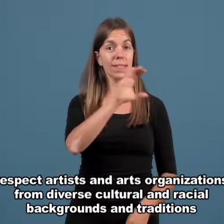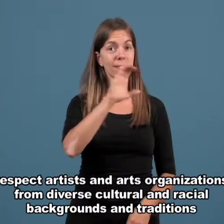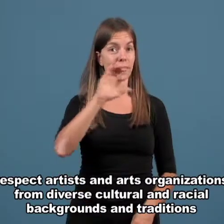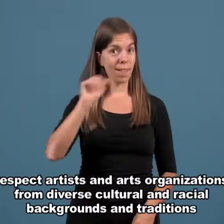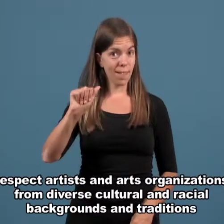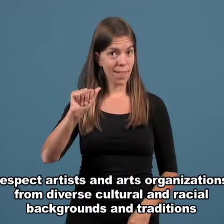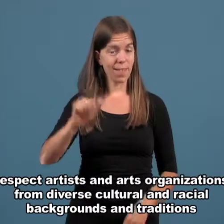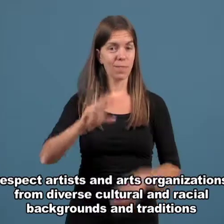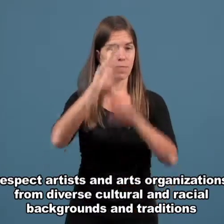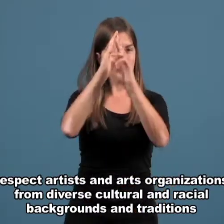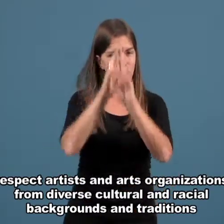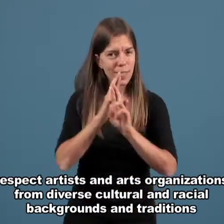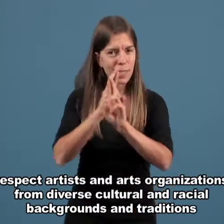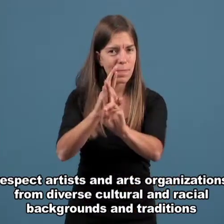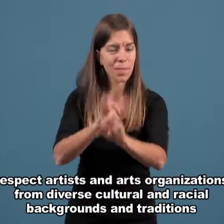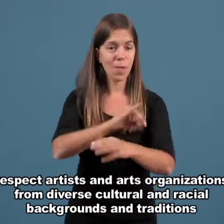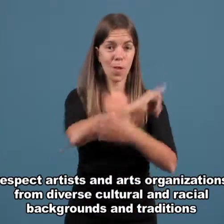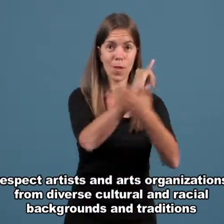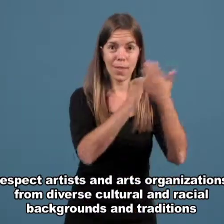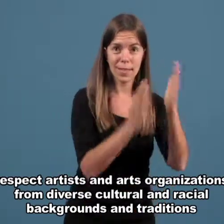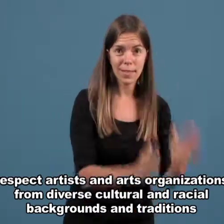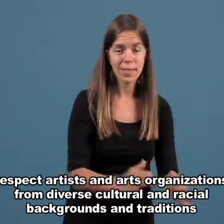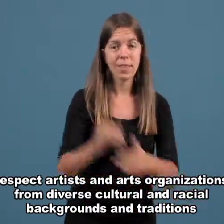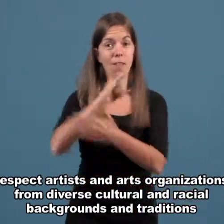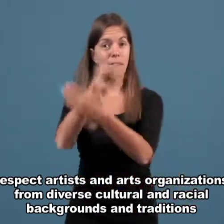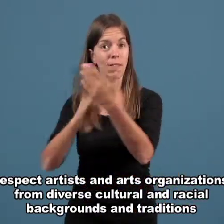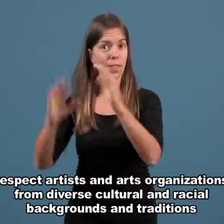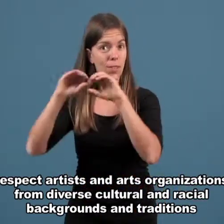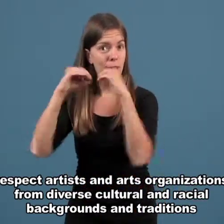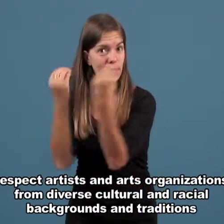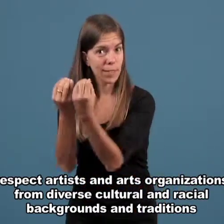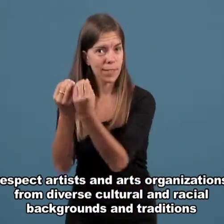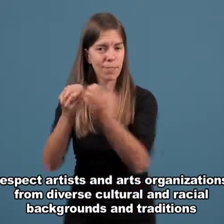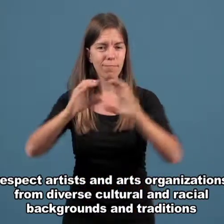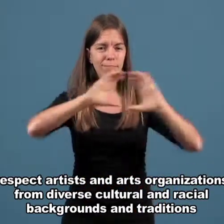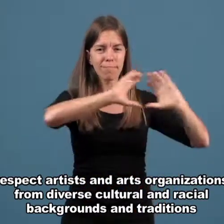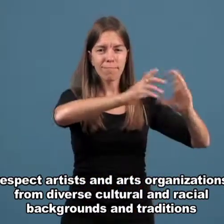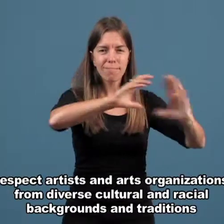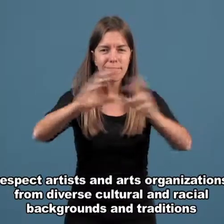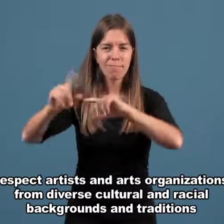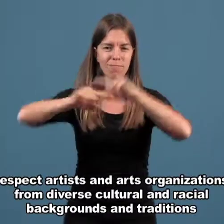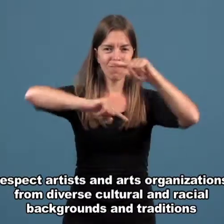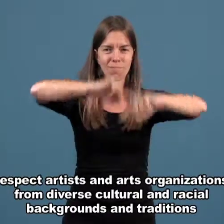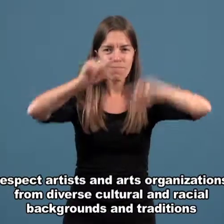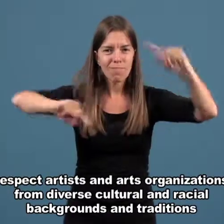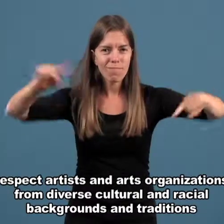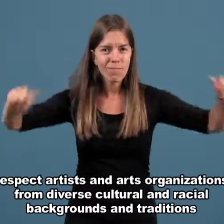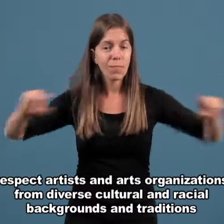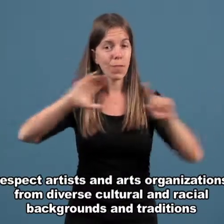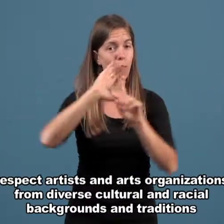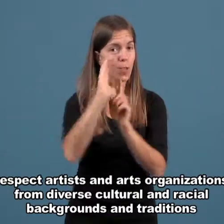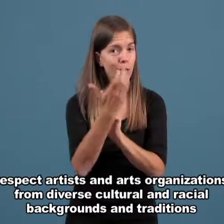Respect artists and arts organizations from diverse cultural and racial backgrounds and traditions,